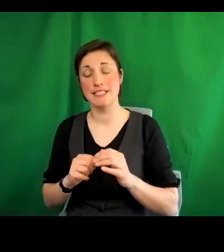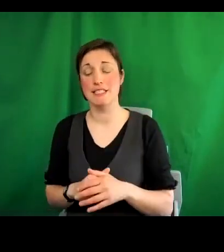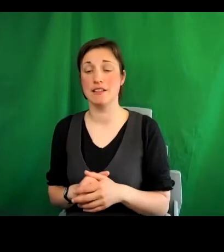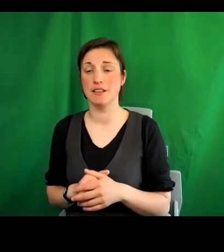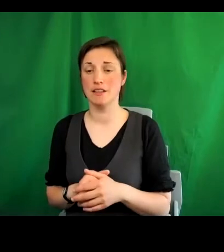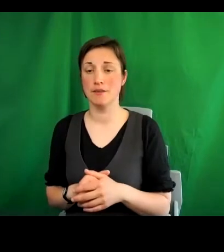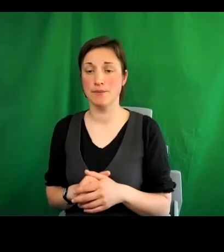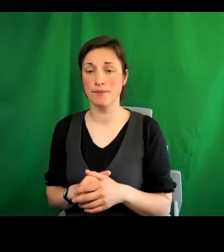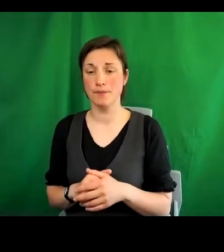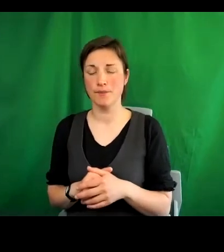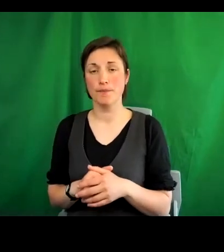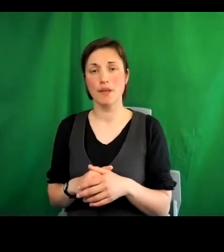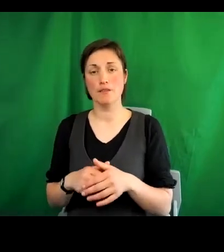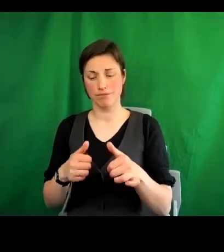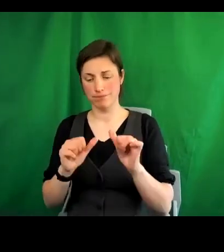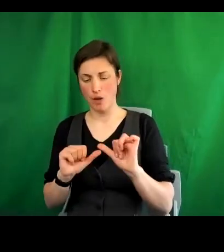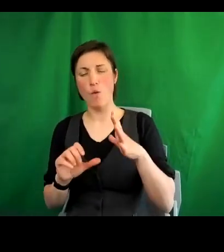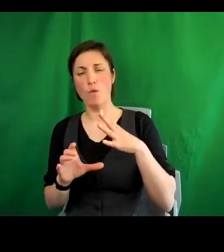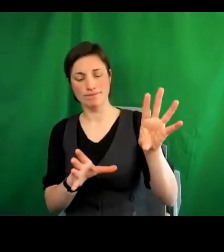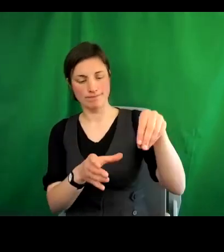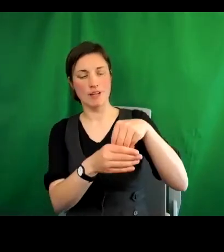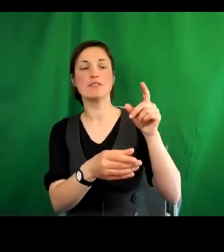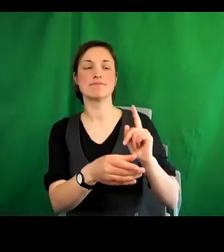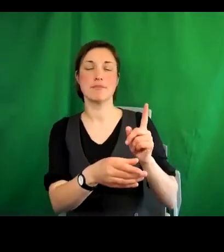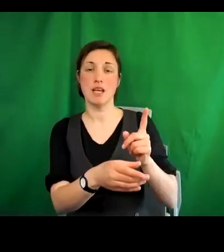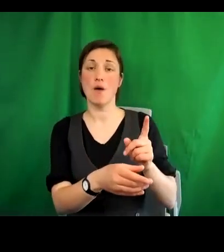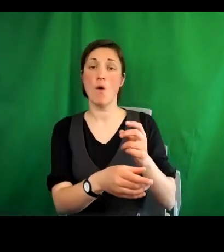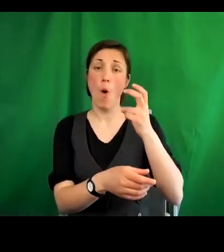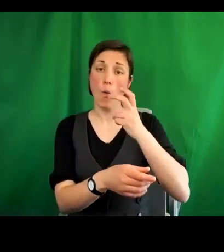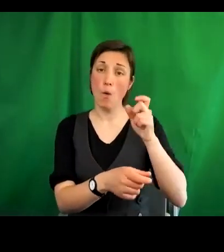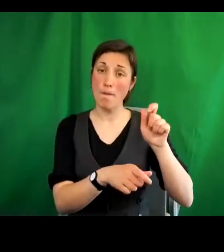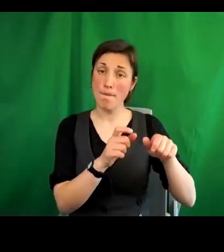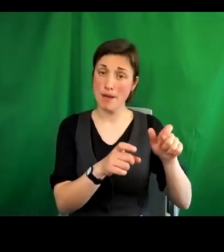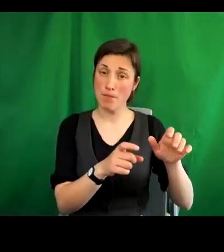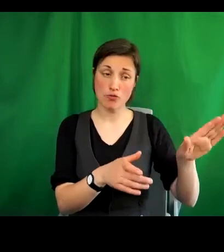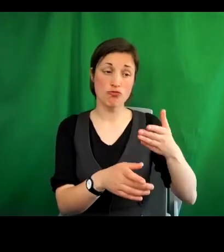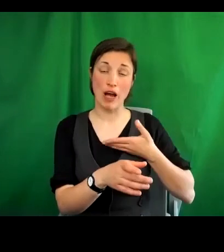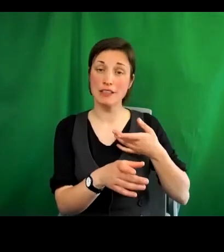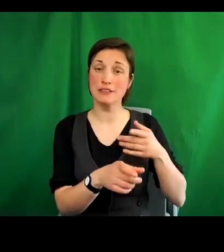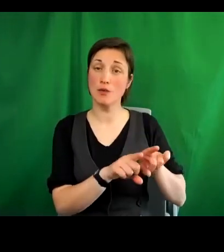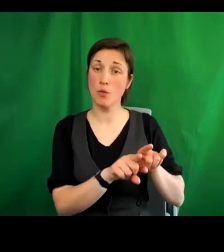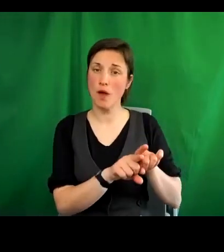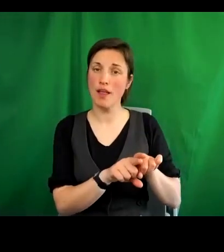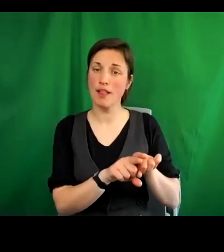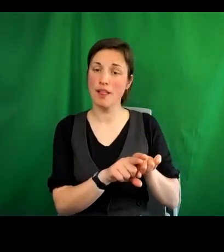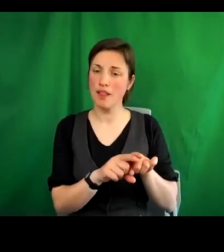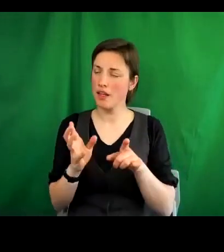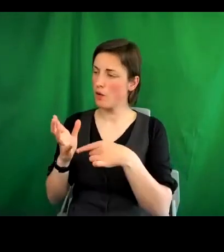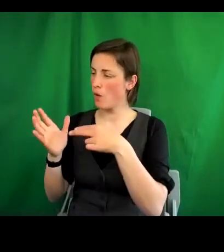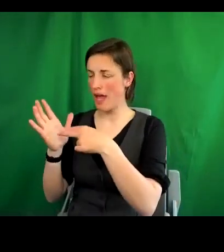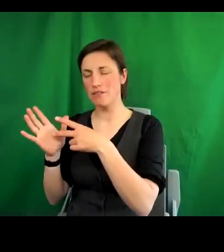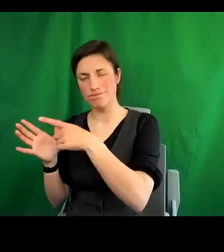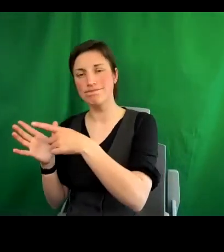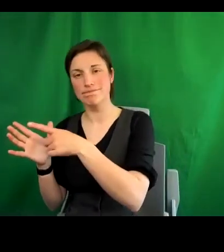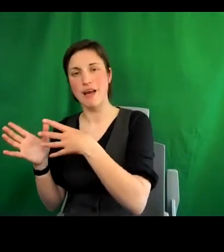within the framework was very much welcome because within the UN system there is a process leading towards